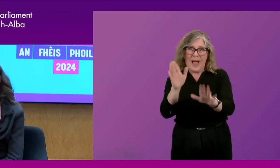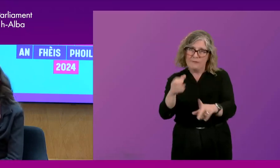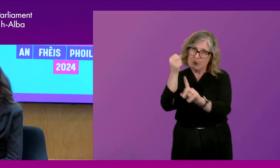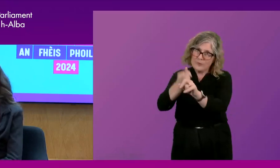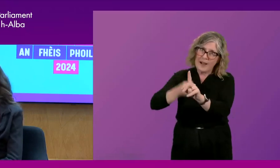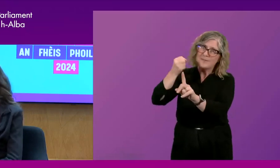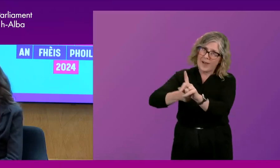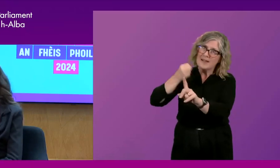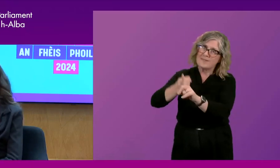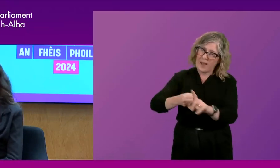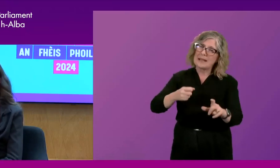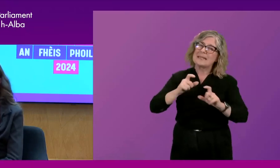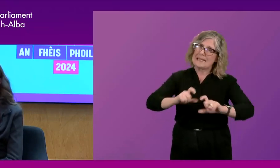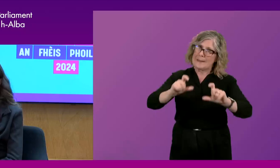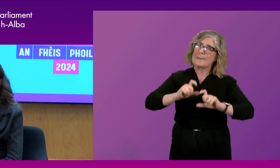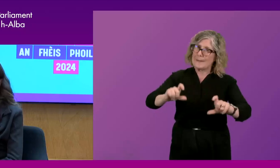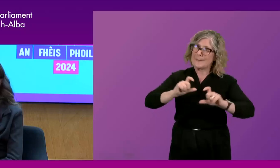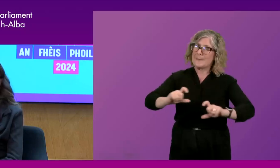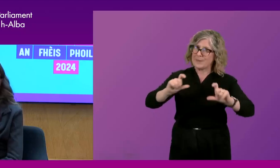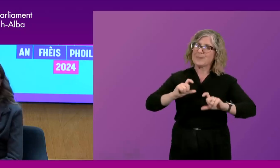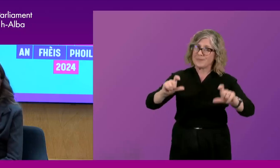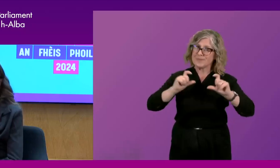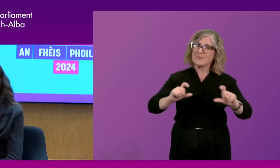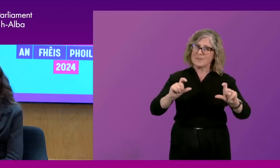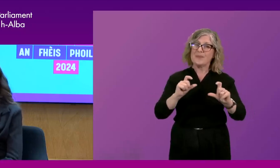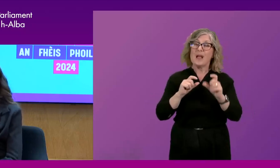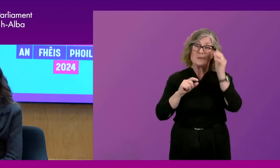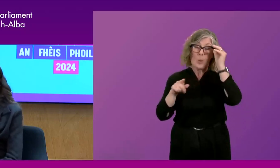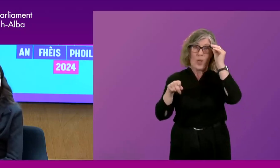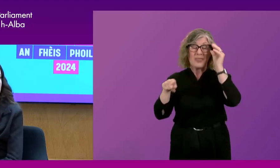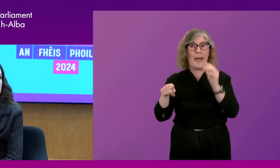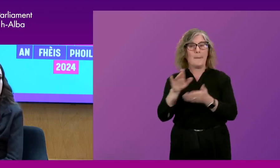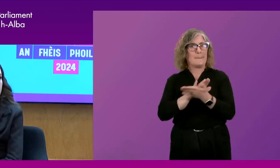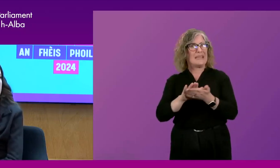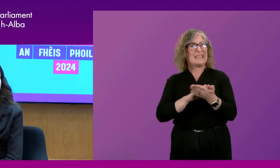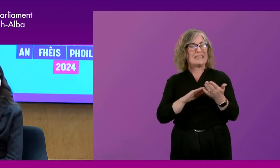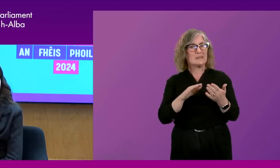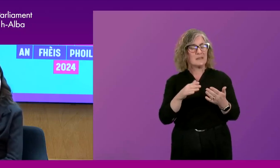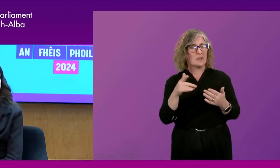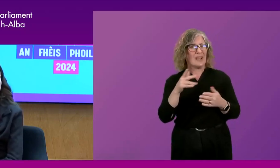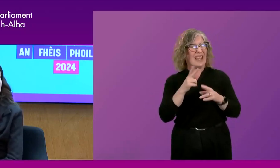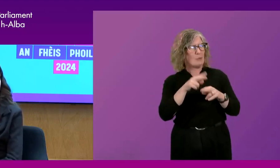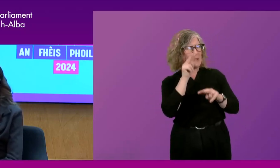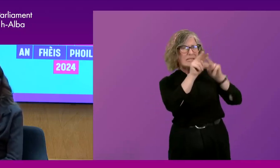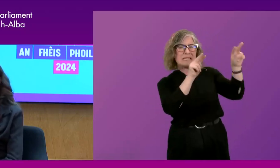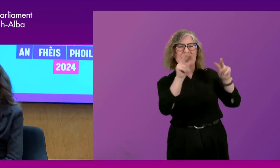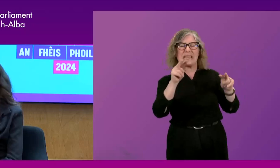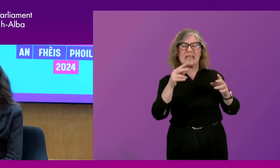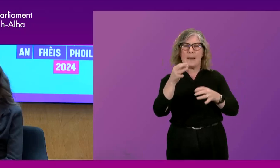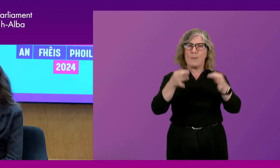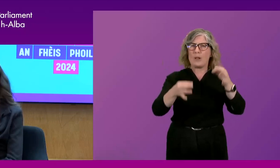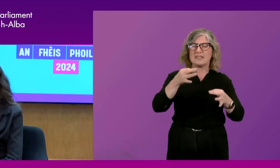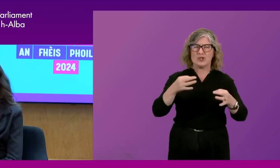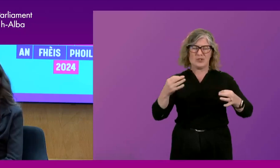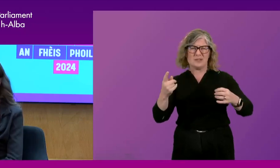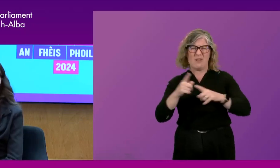for it. And that involves rejecting the kind of populism that is beginning to infect our politics, which